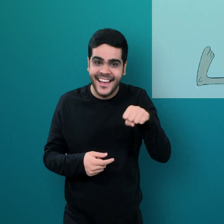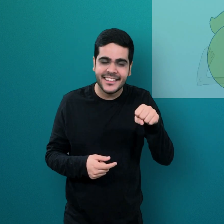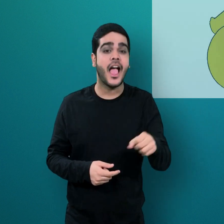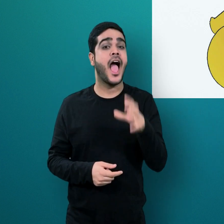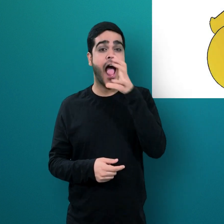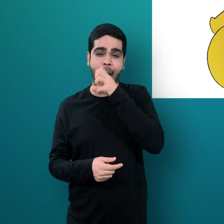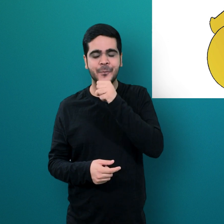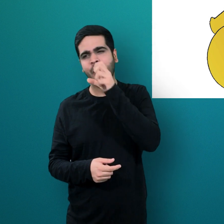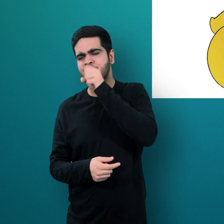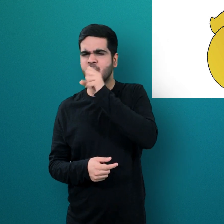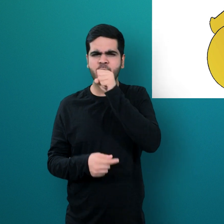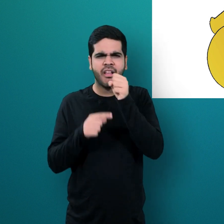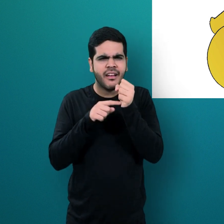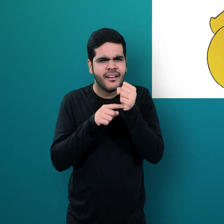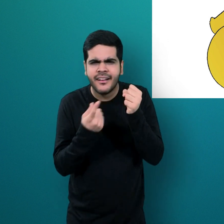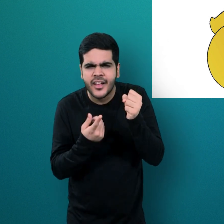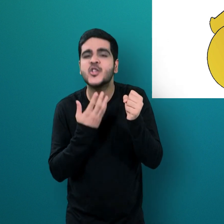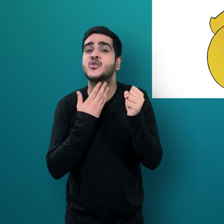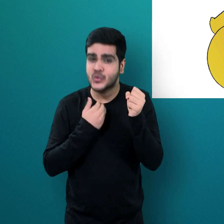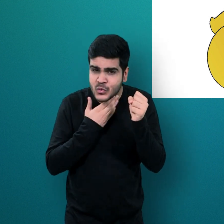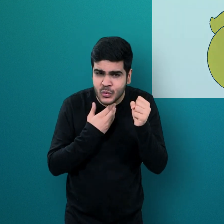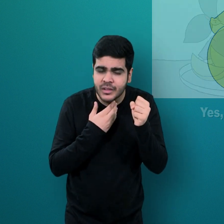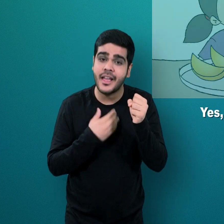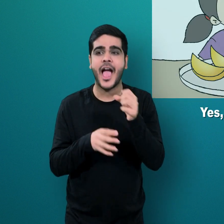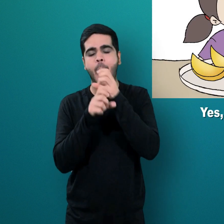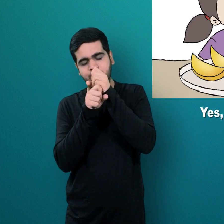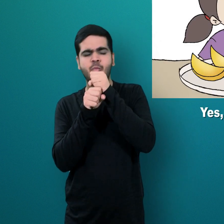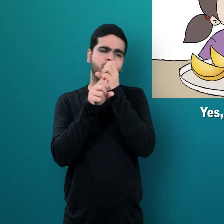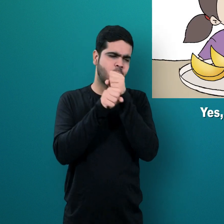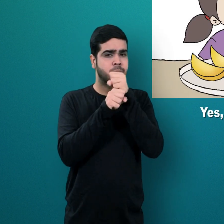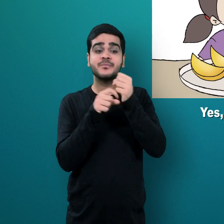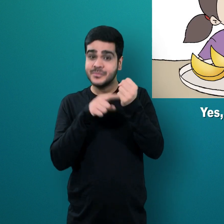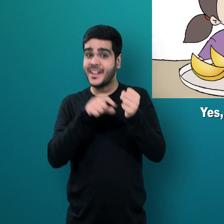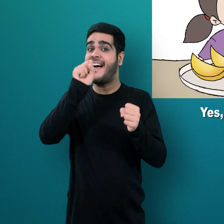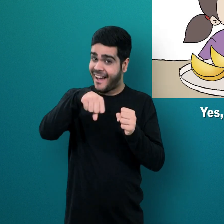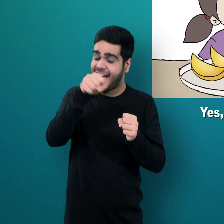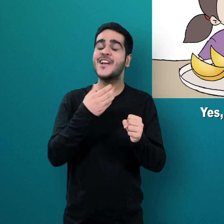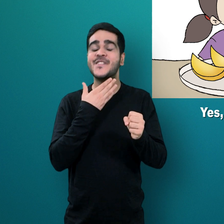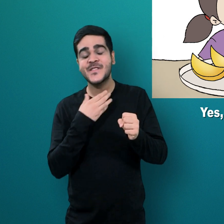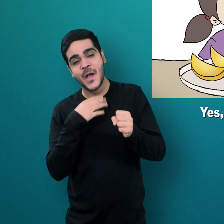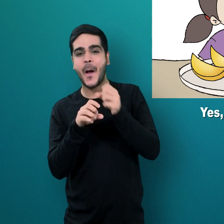Is there sugar in a mango? Yes, there is sugar in ripe mangoes.